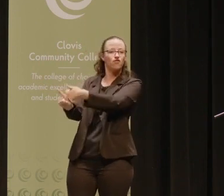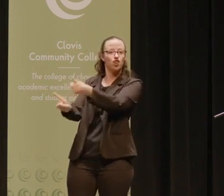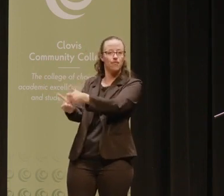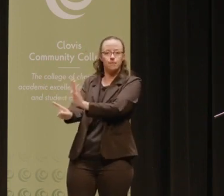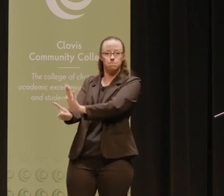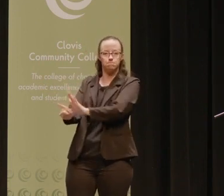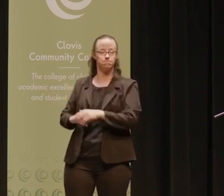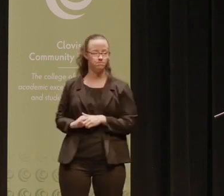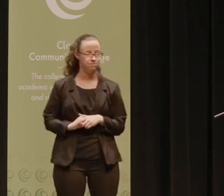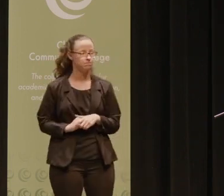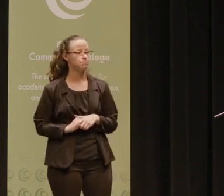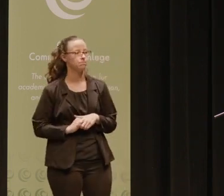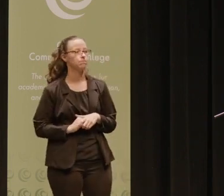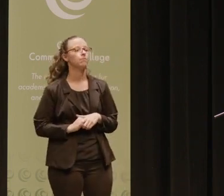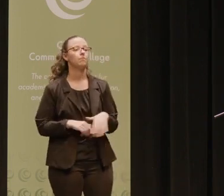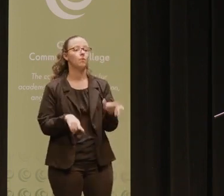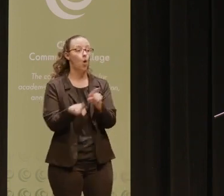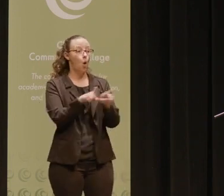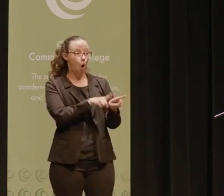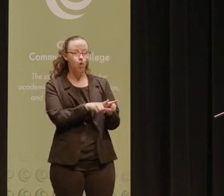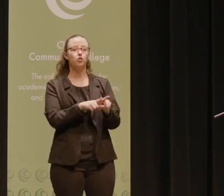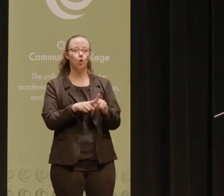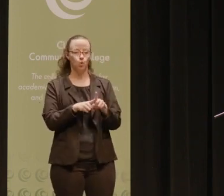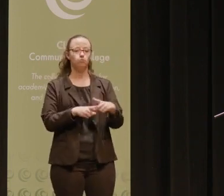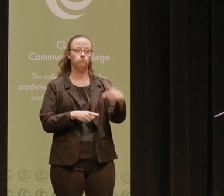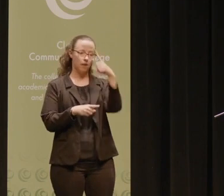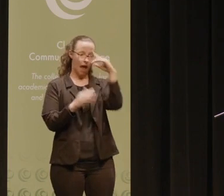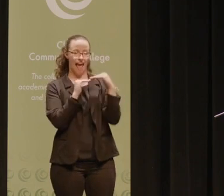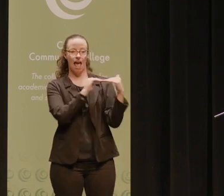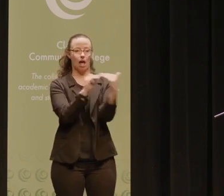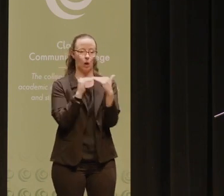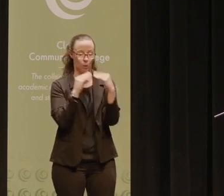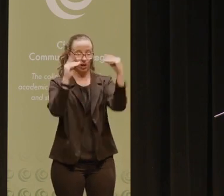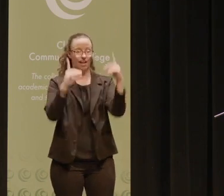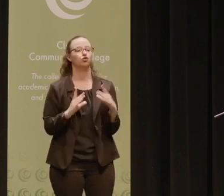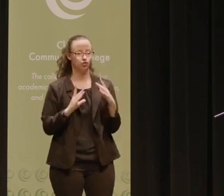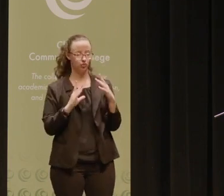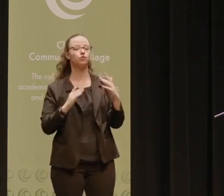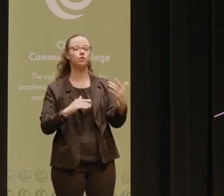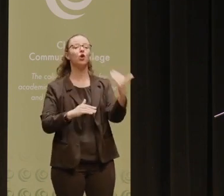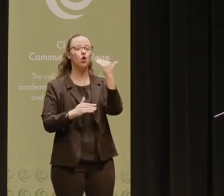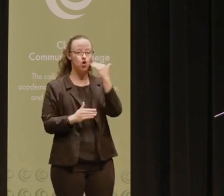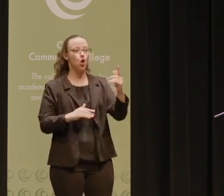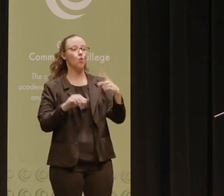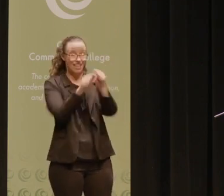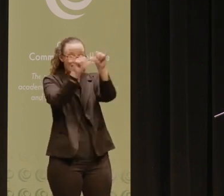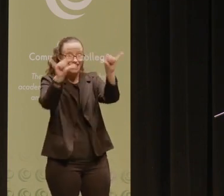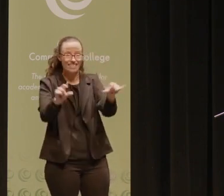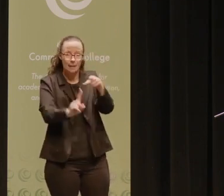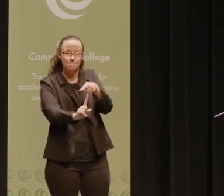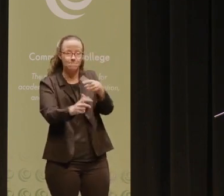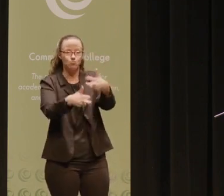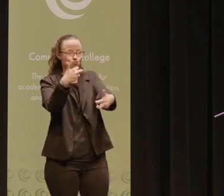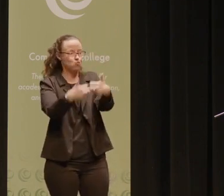assumed. They are also systematically aware. They recognize that inequity is a systemic problem that is reflected